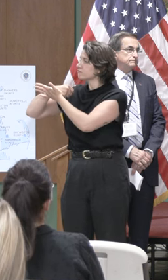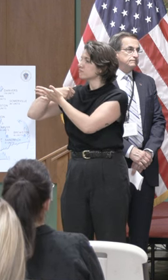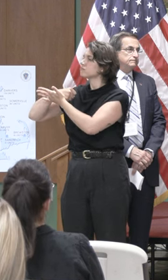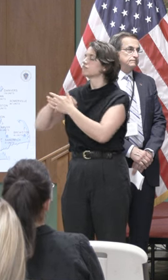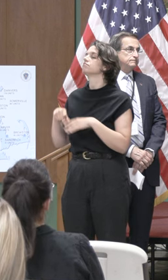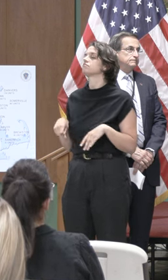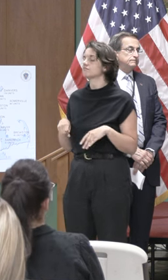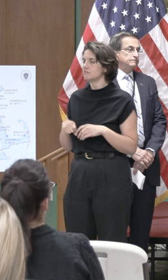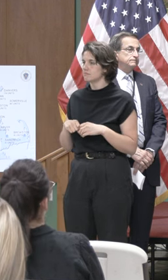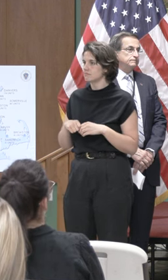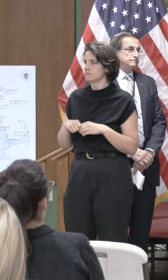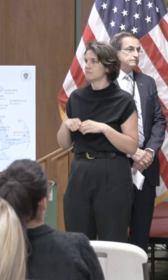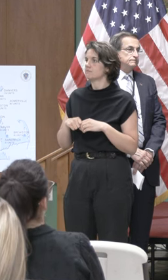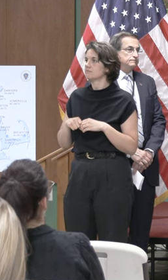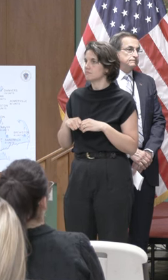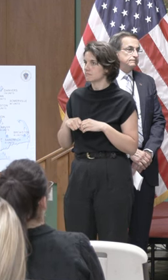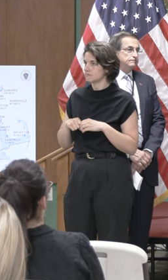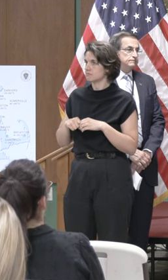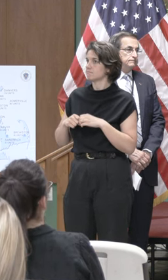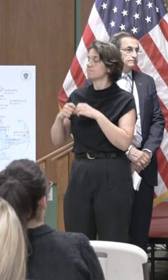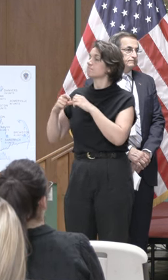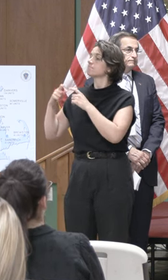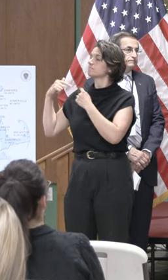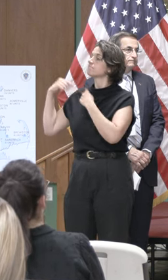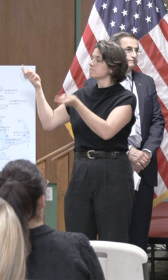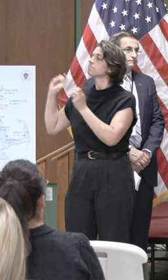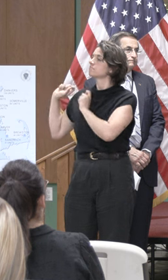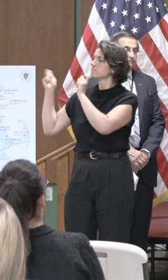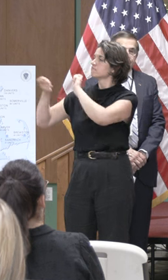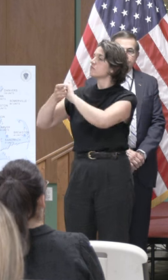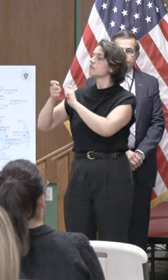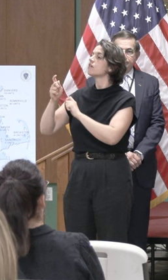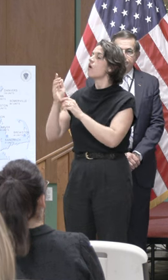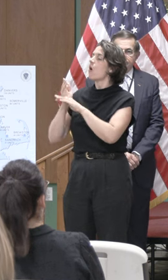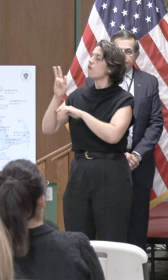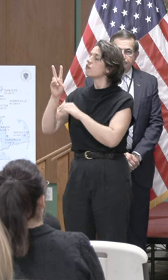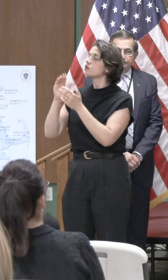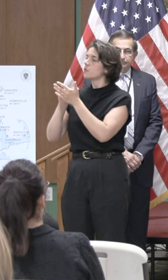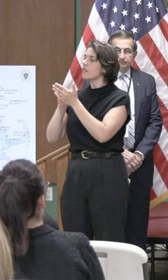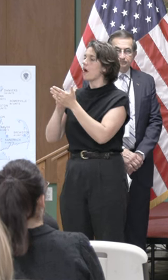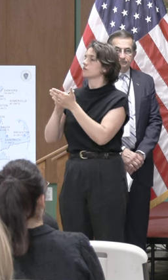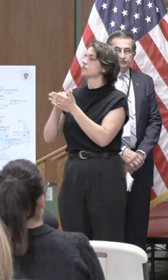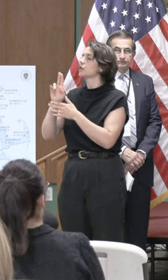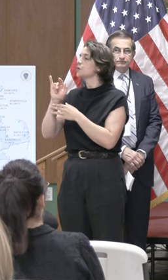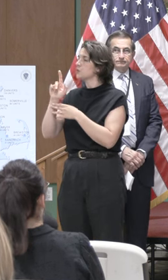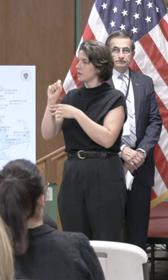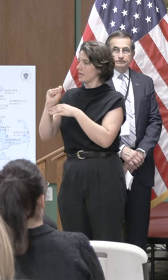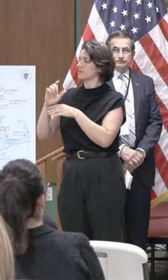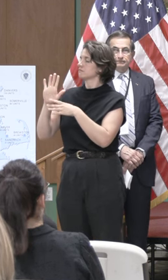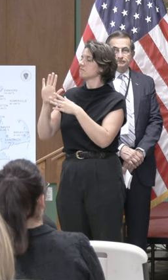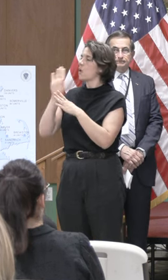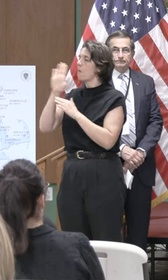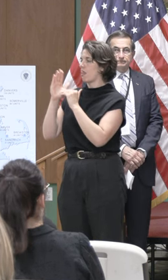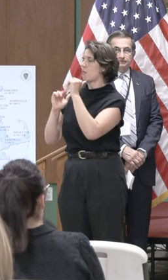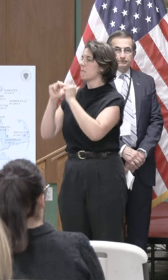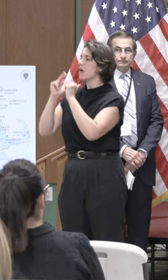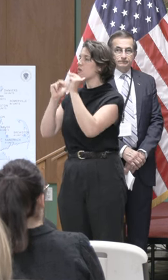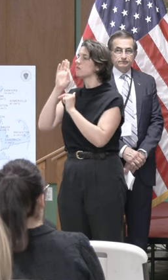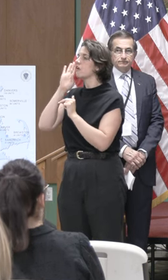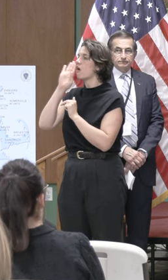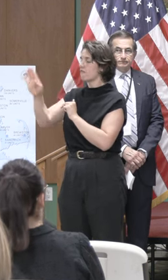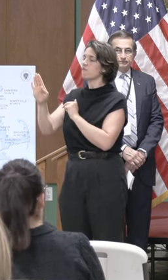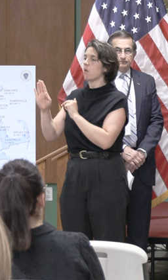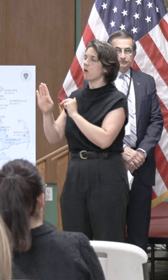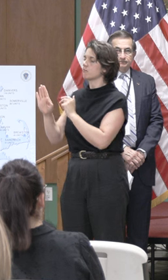signature to today nearly 2 000 more units of affordable housing are produced to meet the very strong